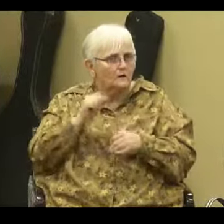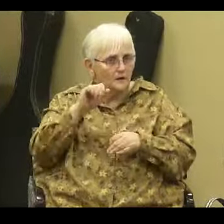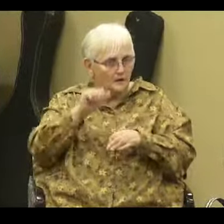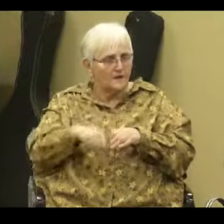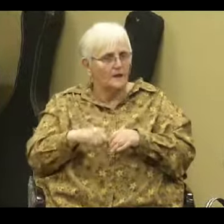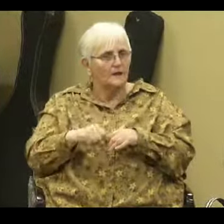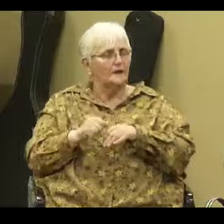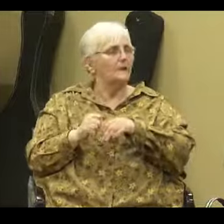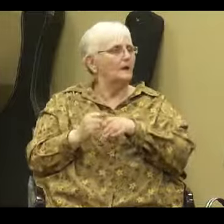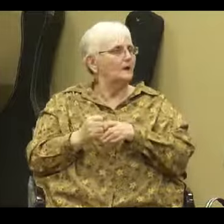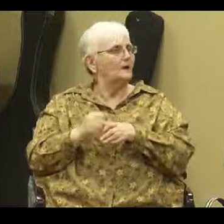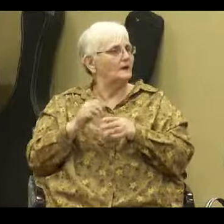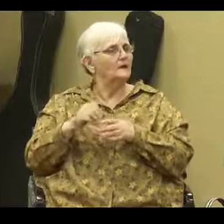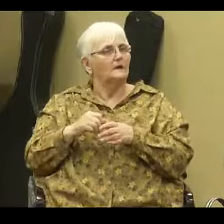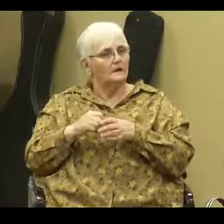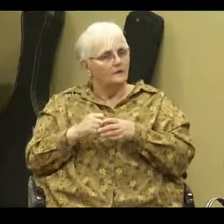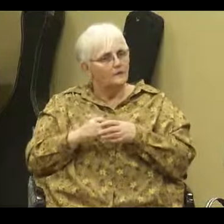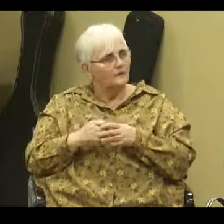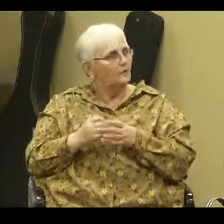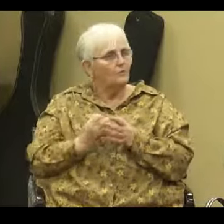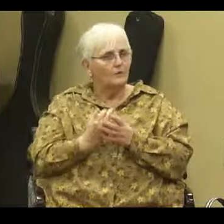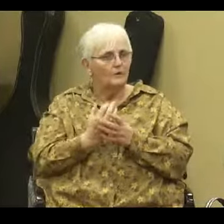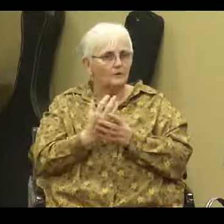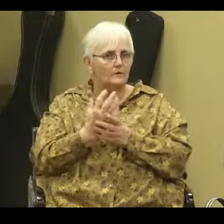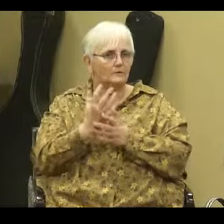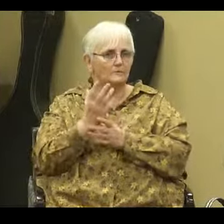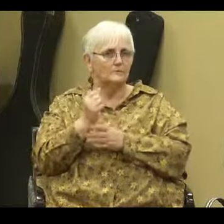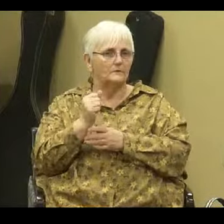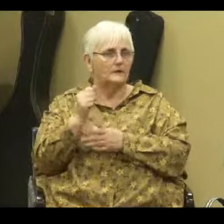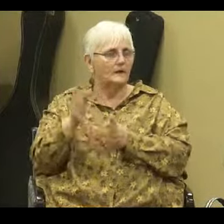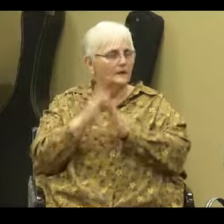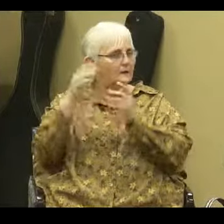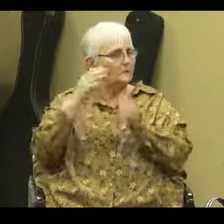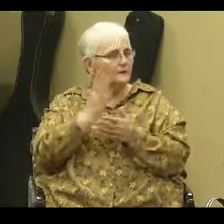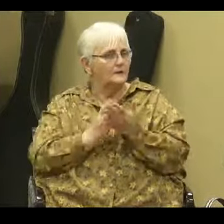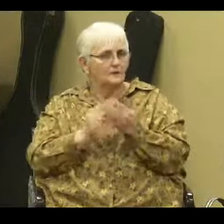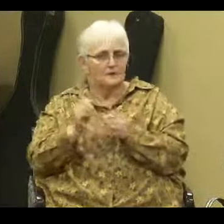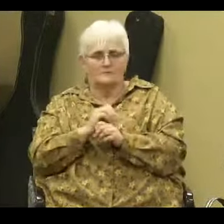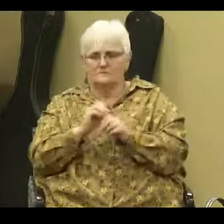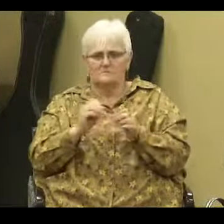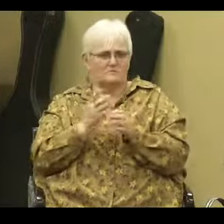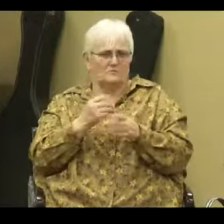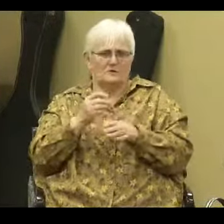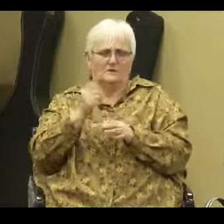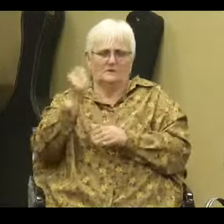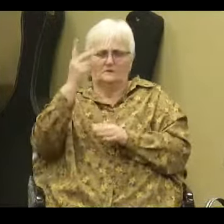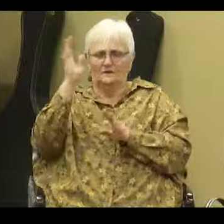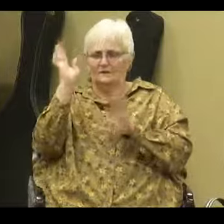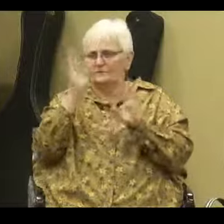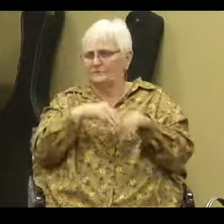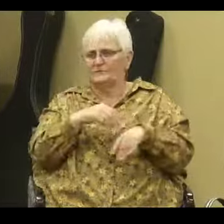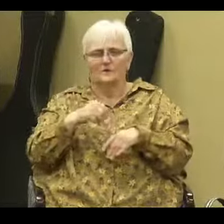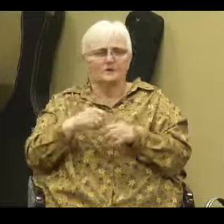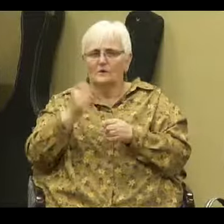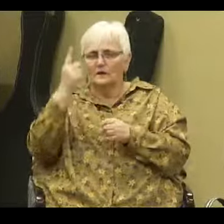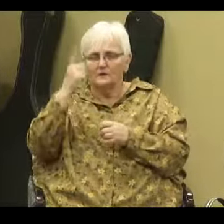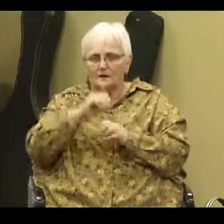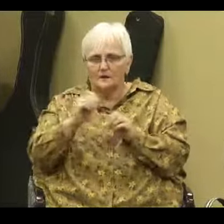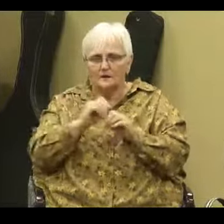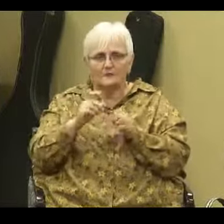you know, can grow. Hallelujah. But someone who has no desire to understand, has no understanding, what was sown in their